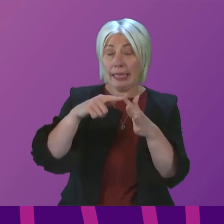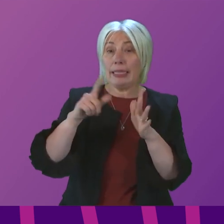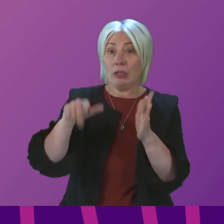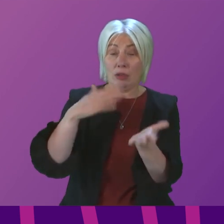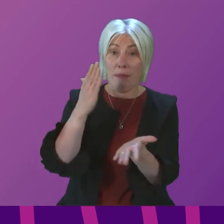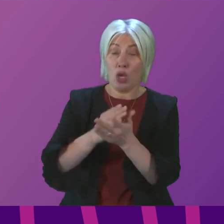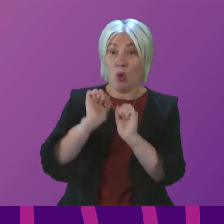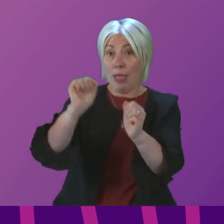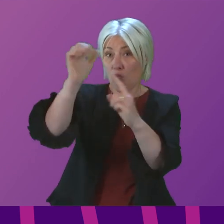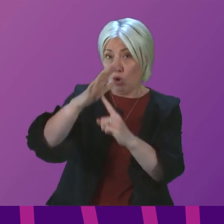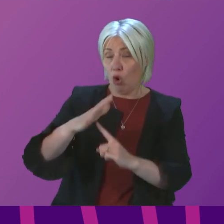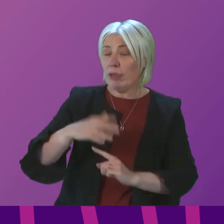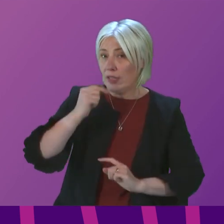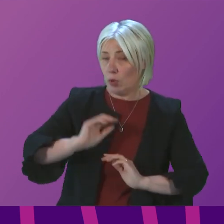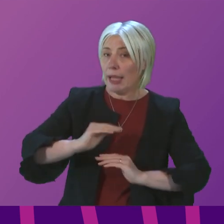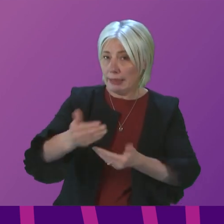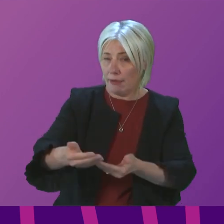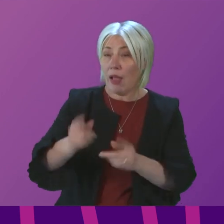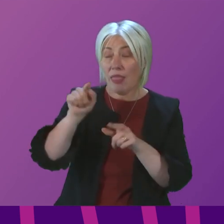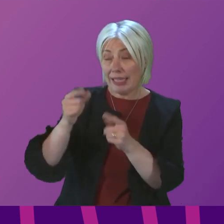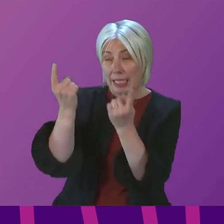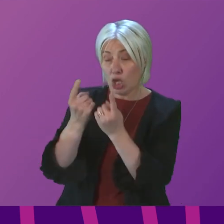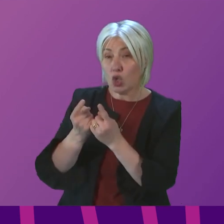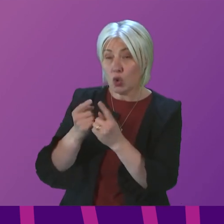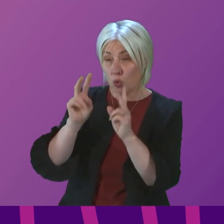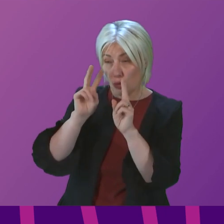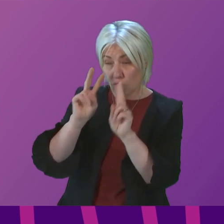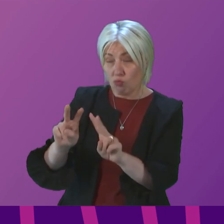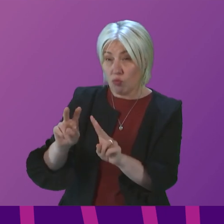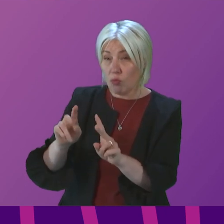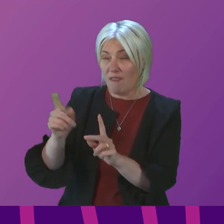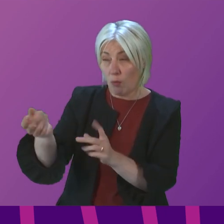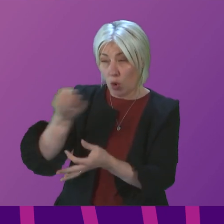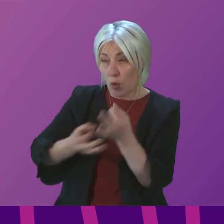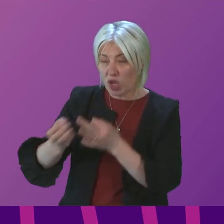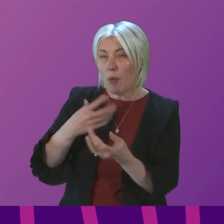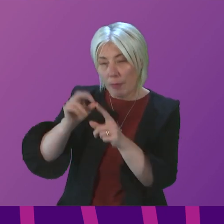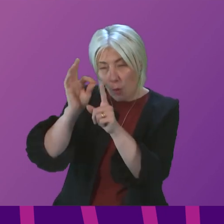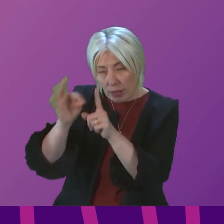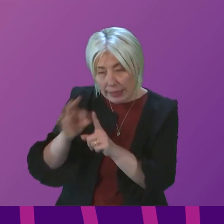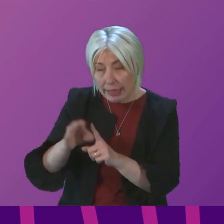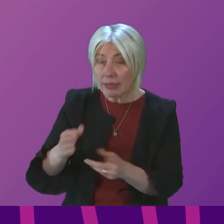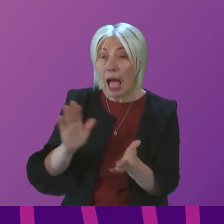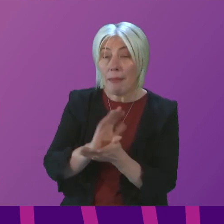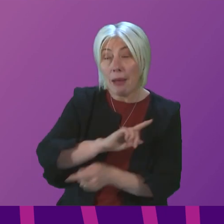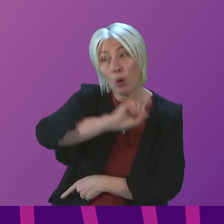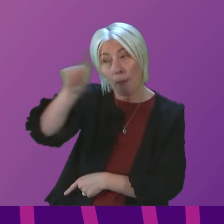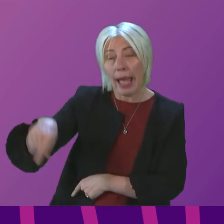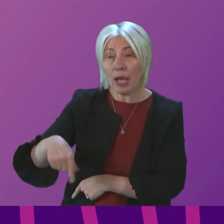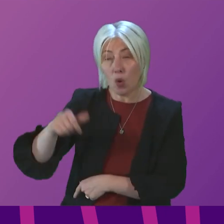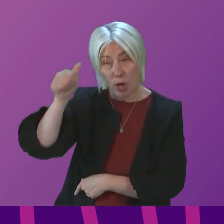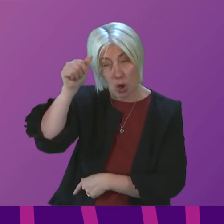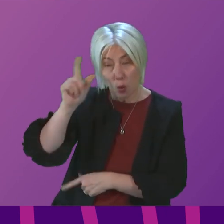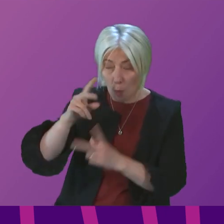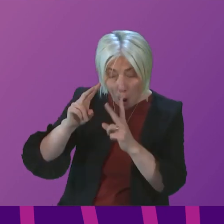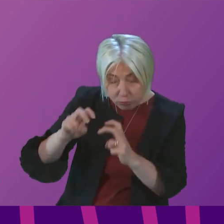on its priorities. I will look at this particular issue in light of the question in more detail. am happy to come back to the member in due course once I have